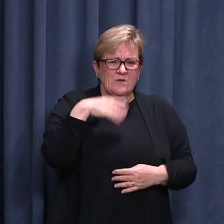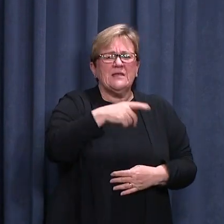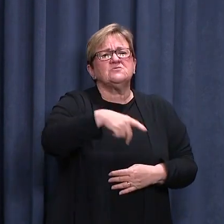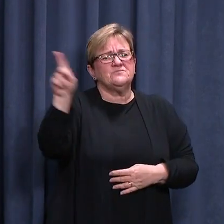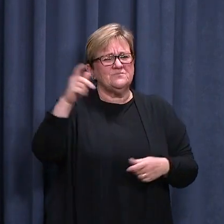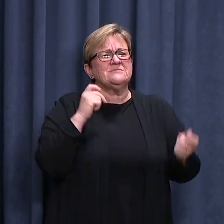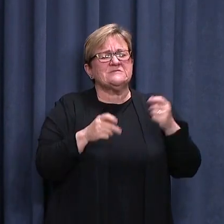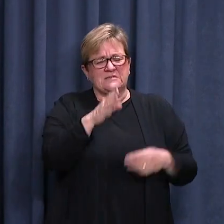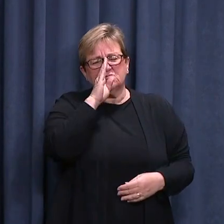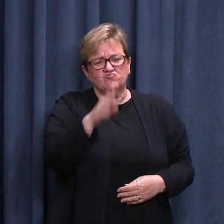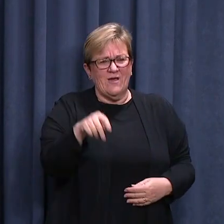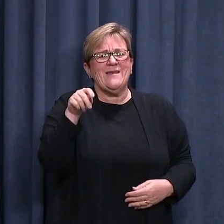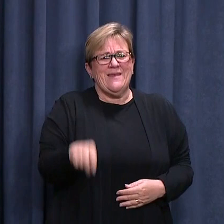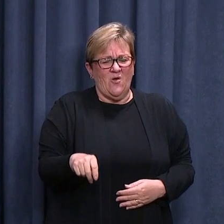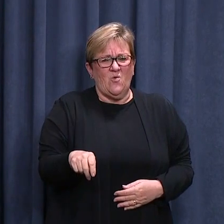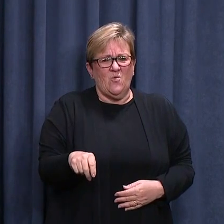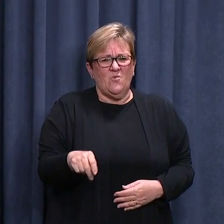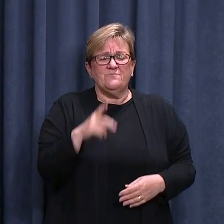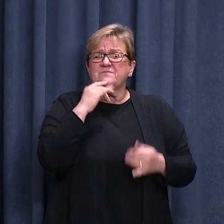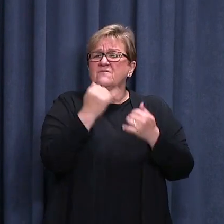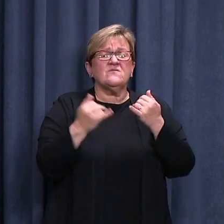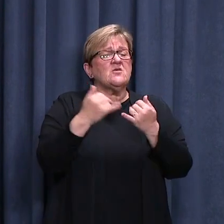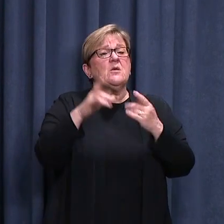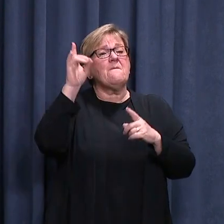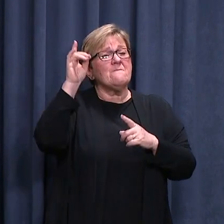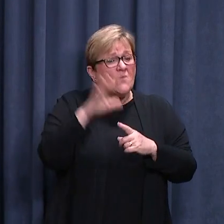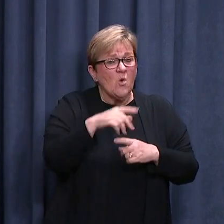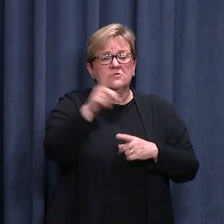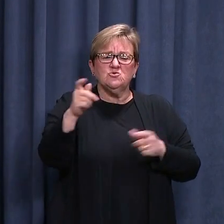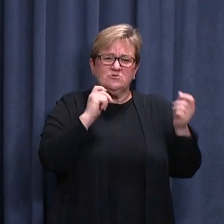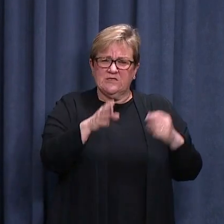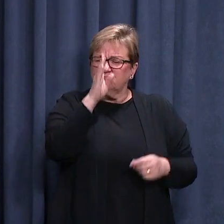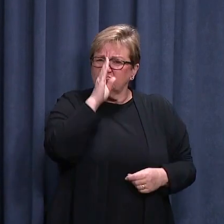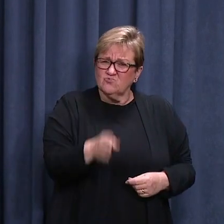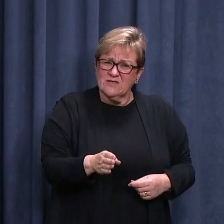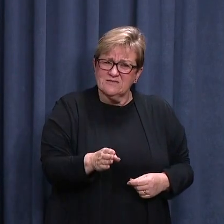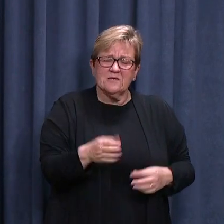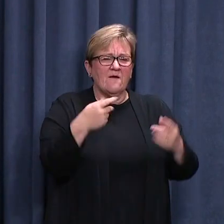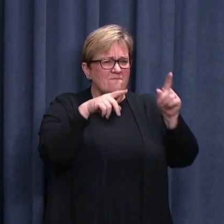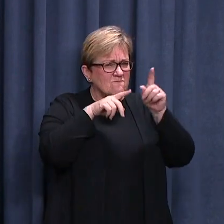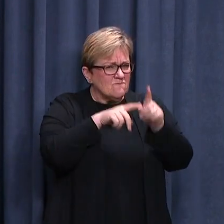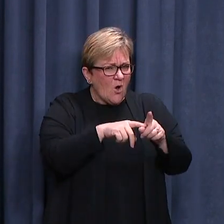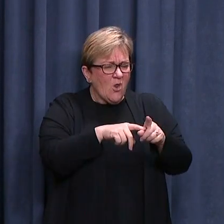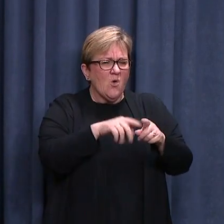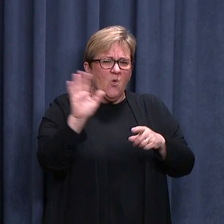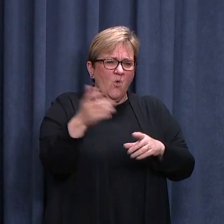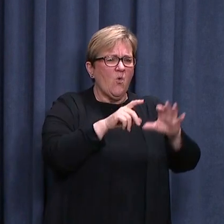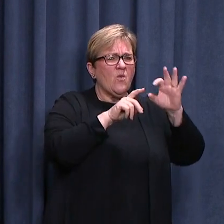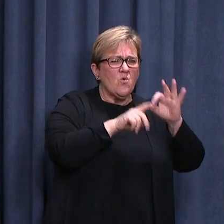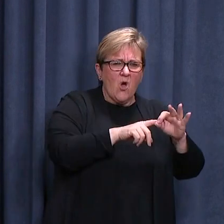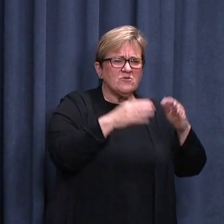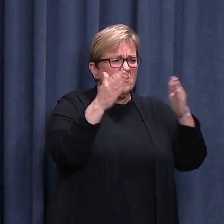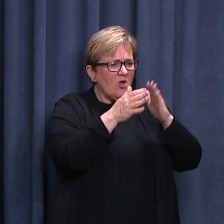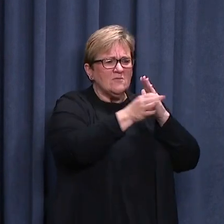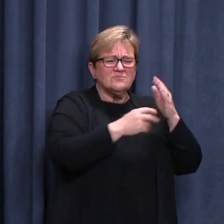to do so immediately. It's extremely important that you get tested immediately and follow all of the quarantine instructions.